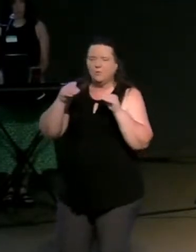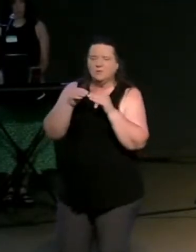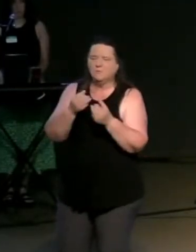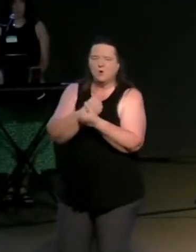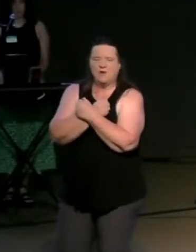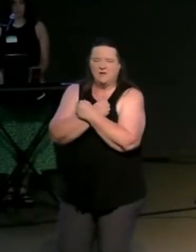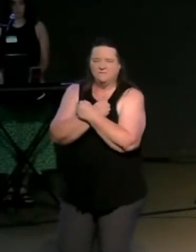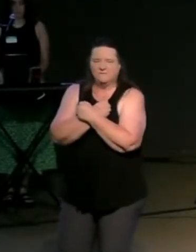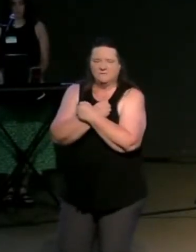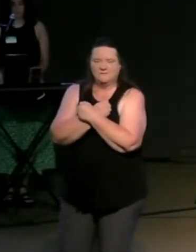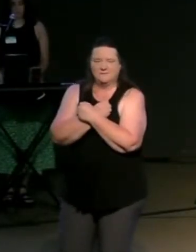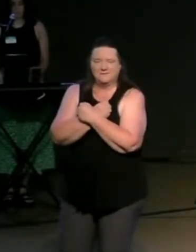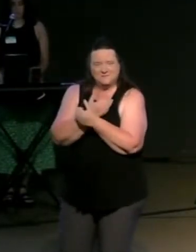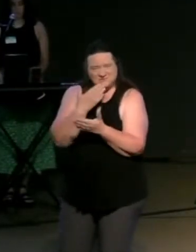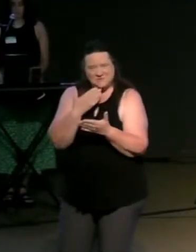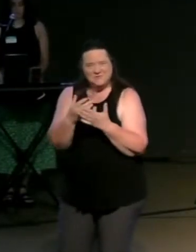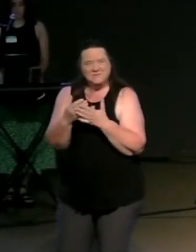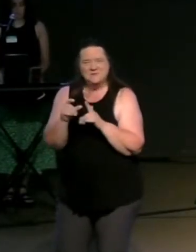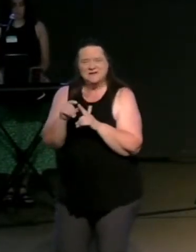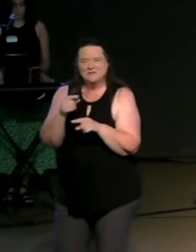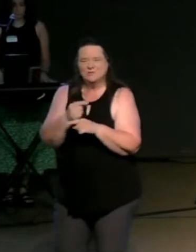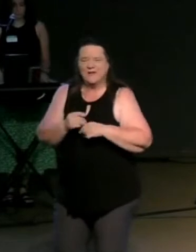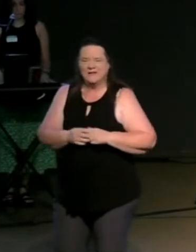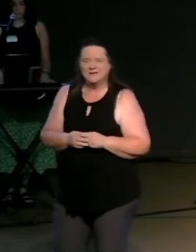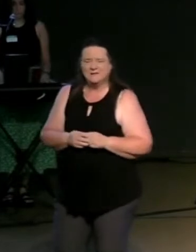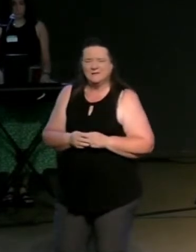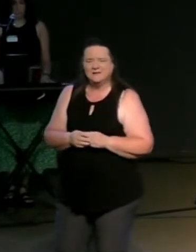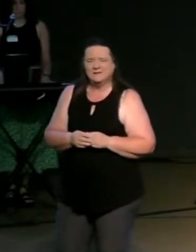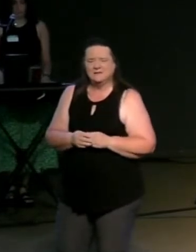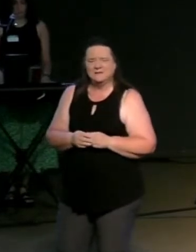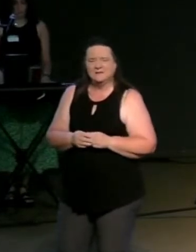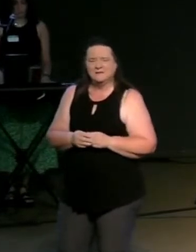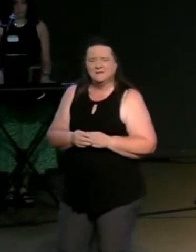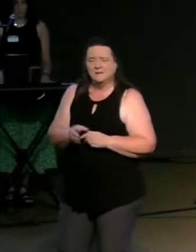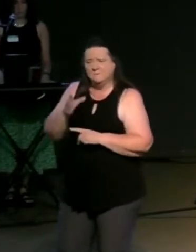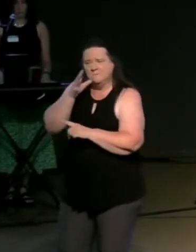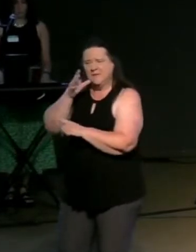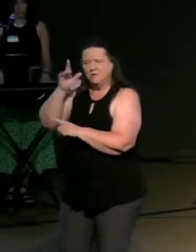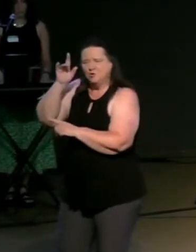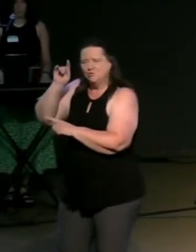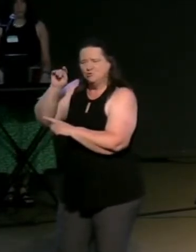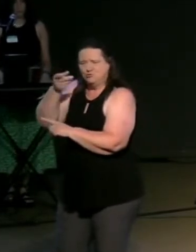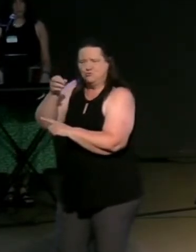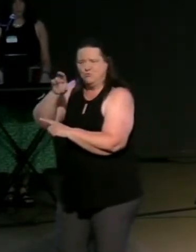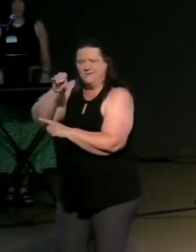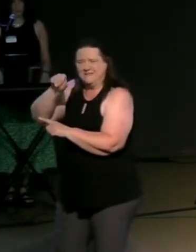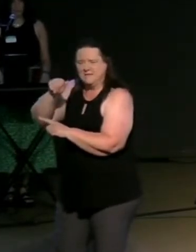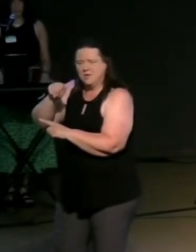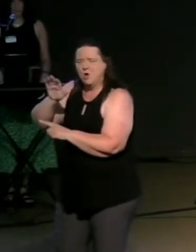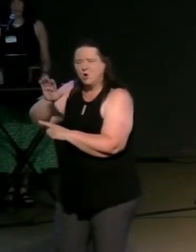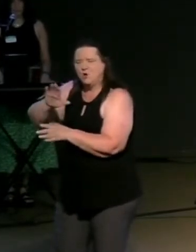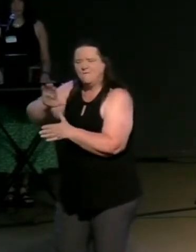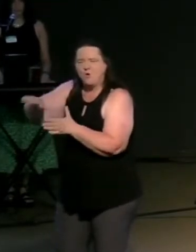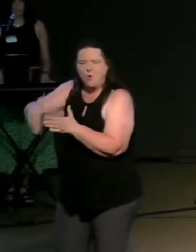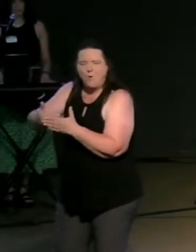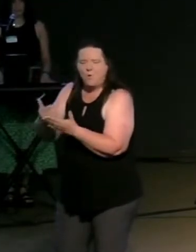those are some good words dedicated her life to love god's children